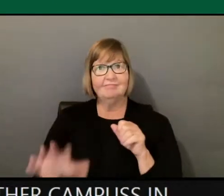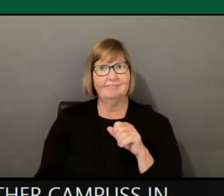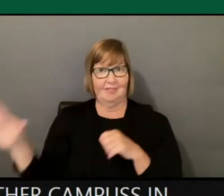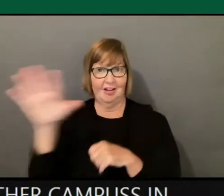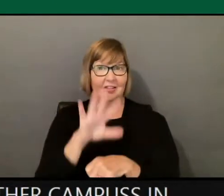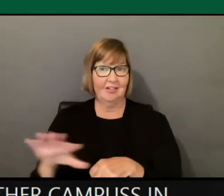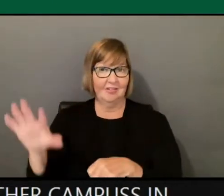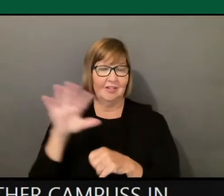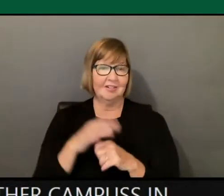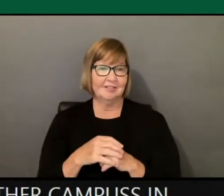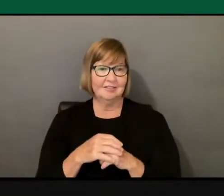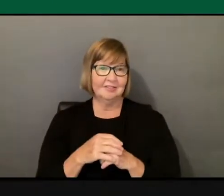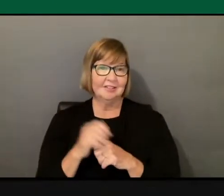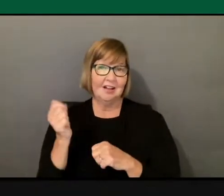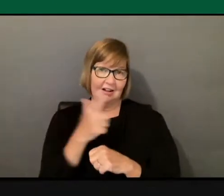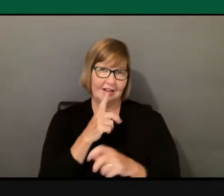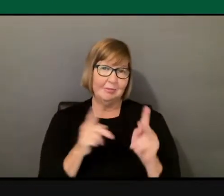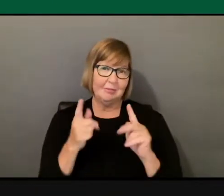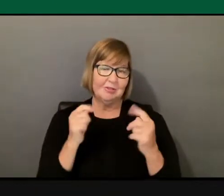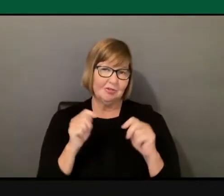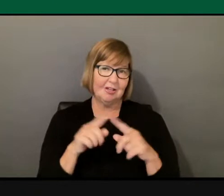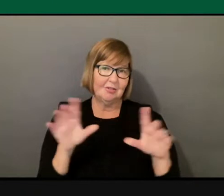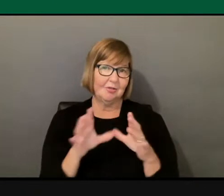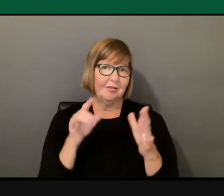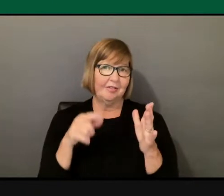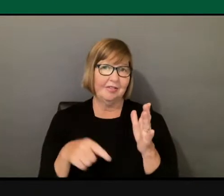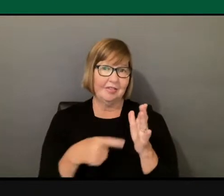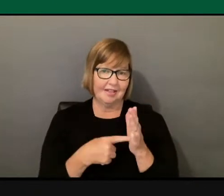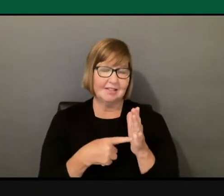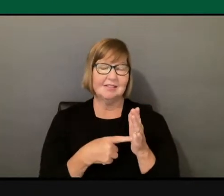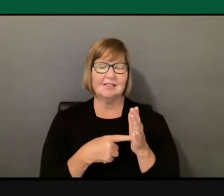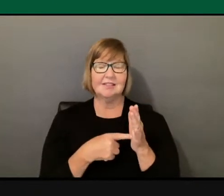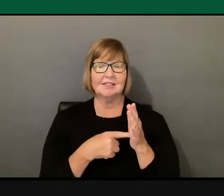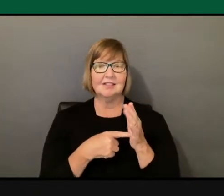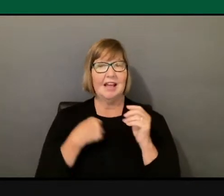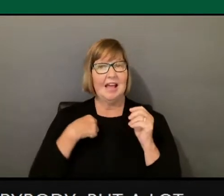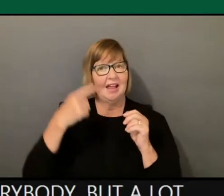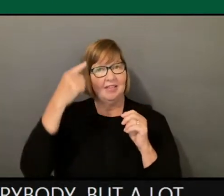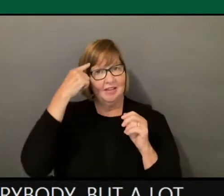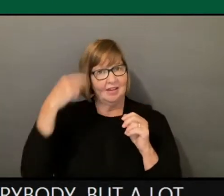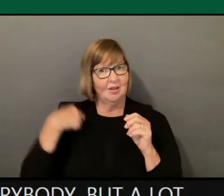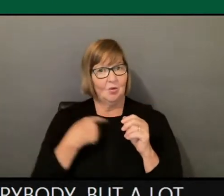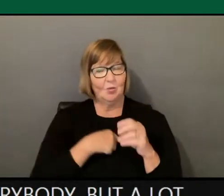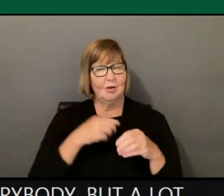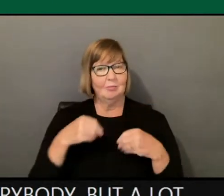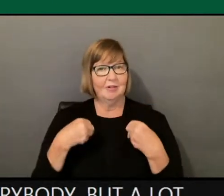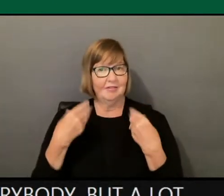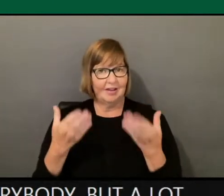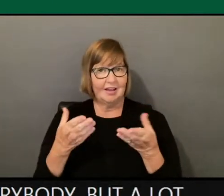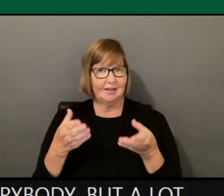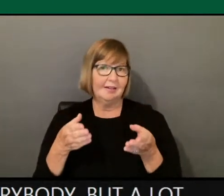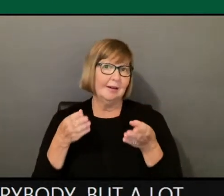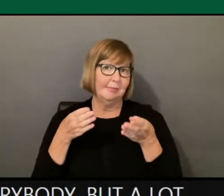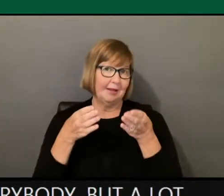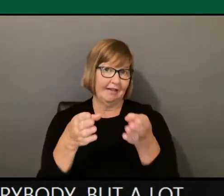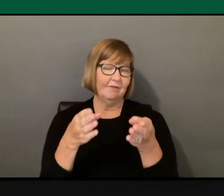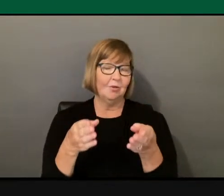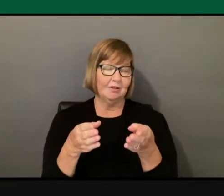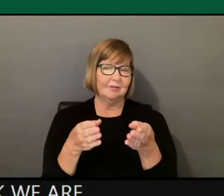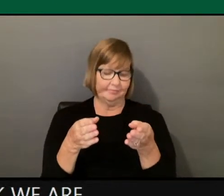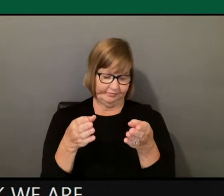Not everybody. But a lot of people are trying to do this, and I think we are providing that platform. And I know that